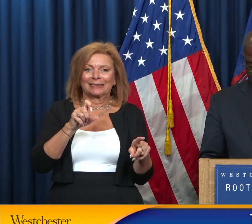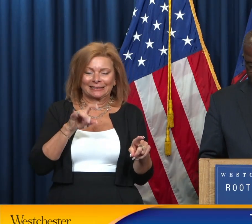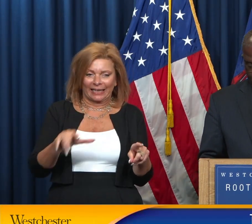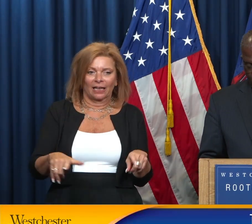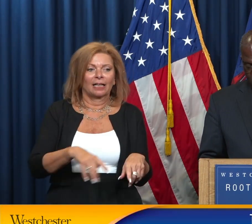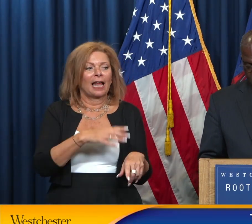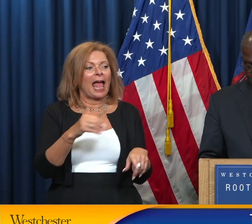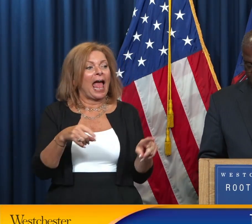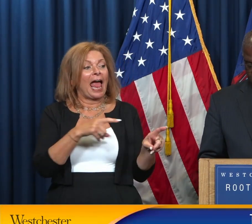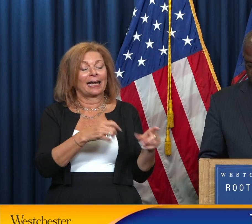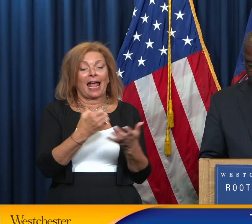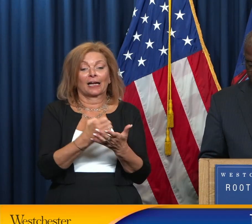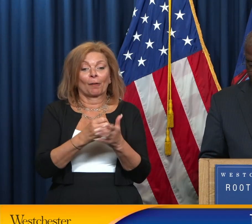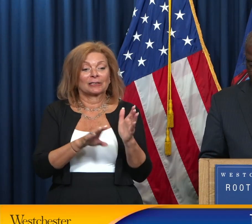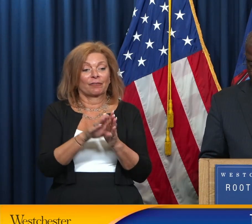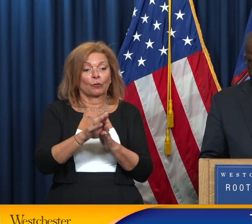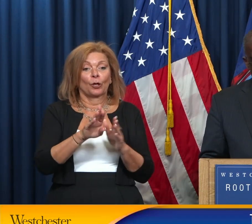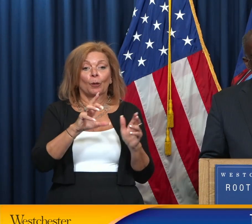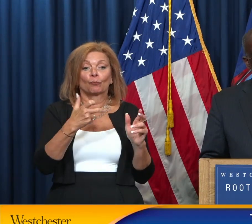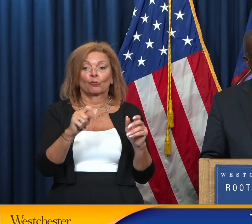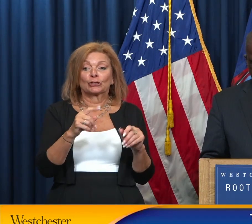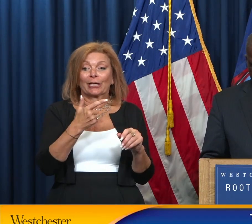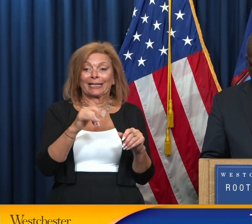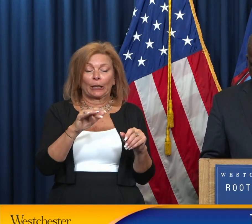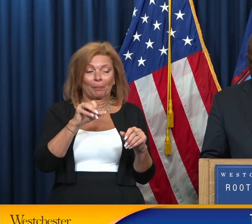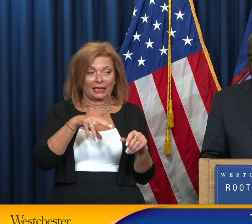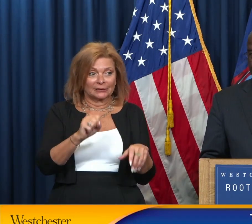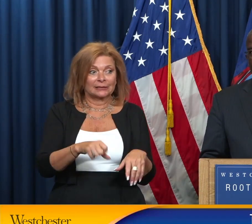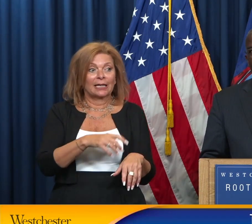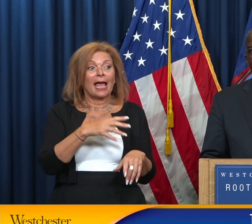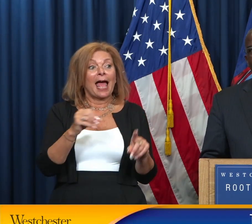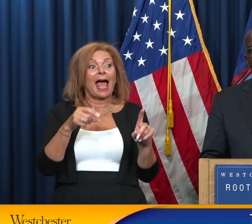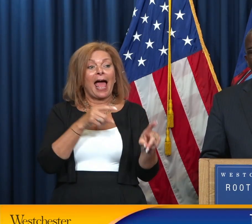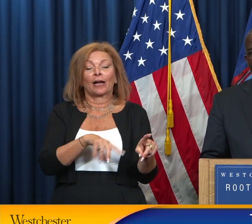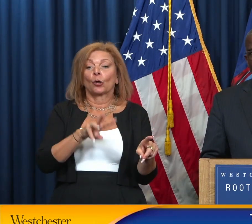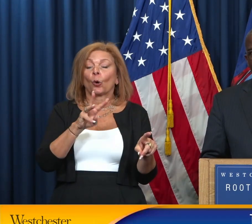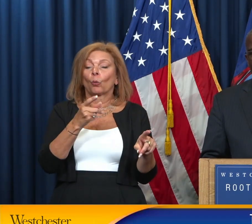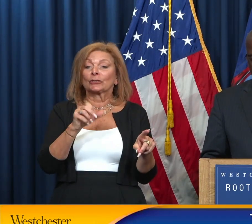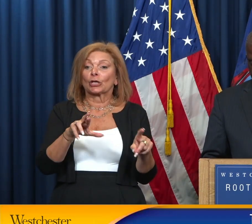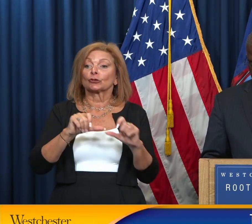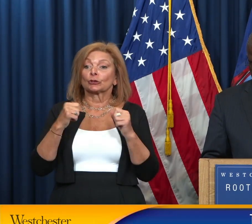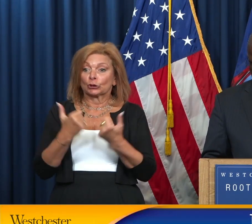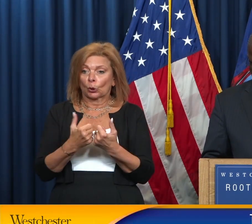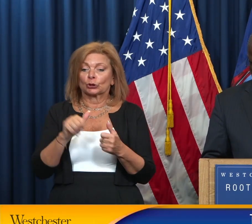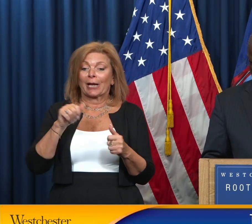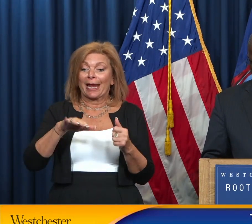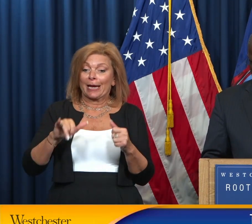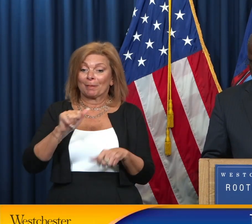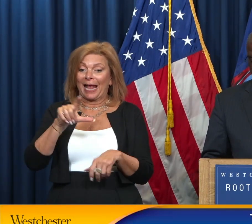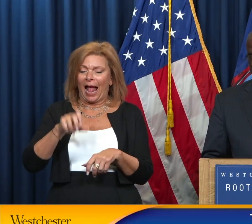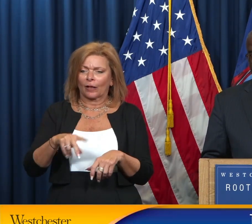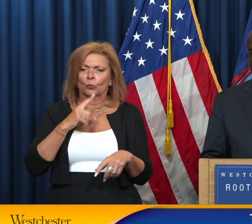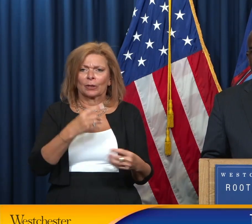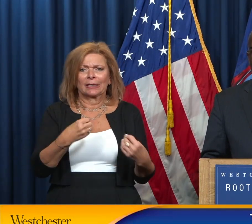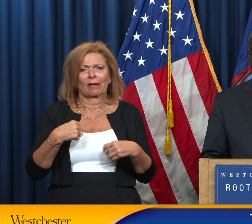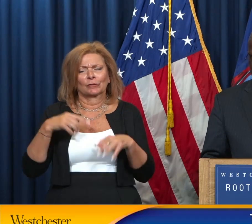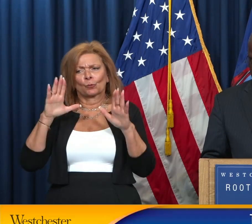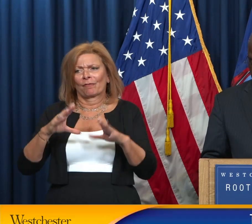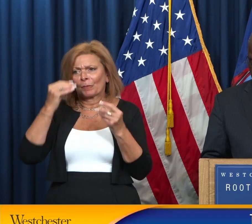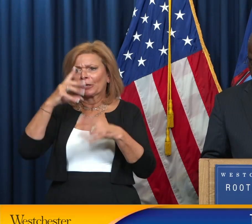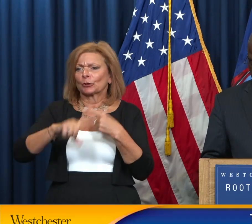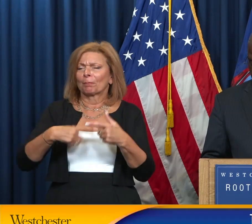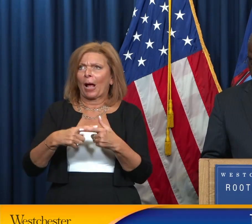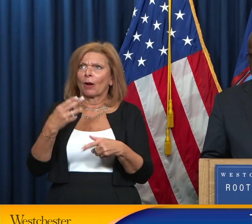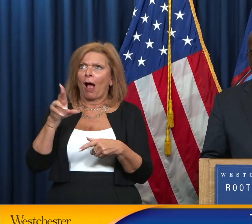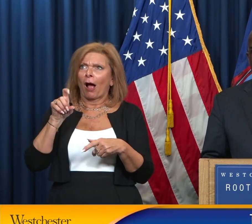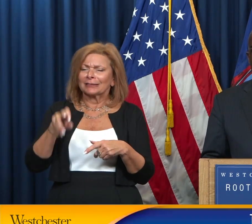Gibbons. And Westchester County Association Vice President, Amy Allen, who gave us information about the wonderful Hudson Valley Digital